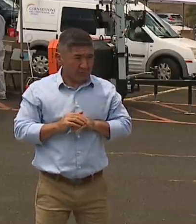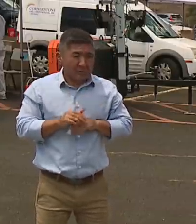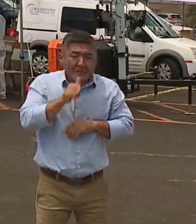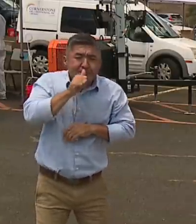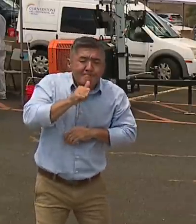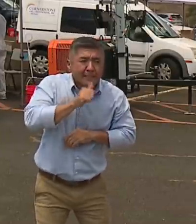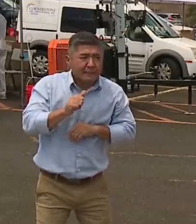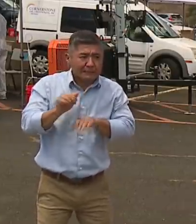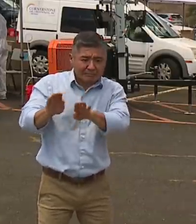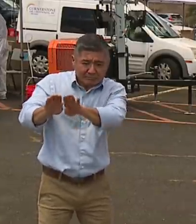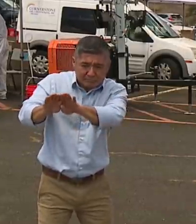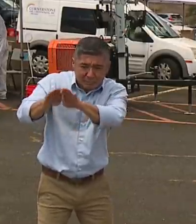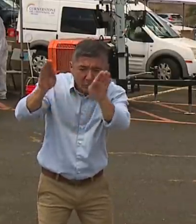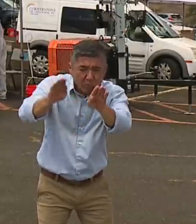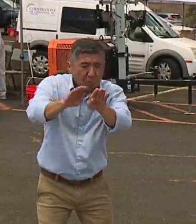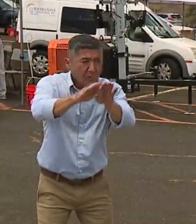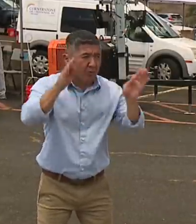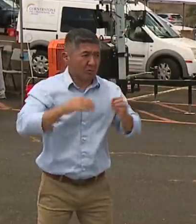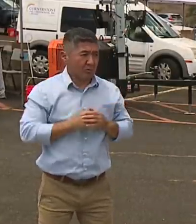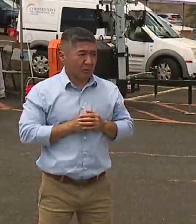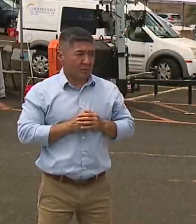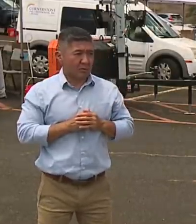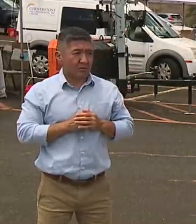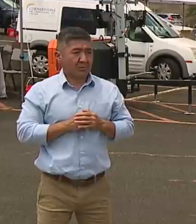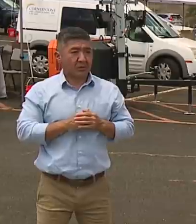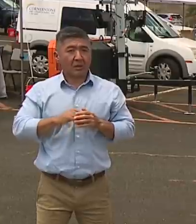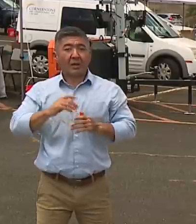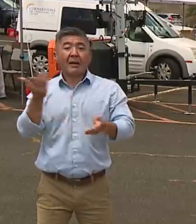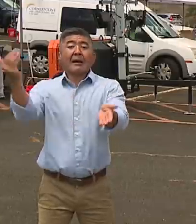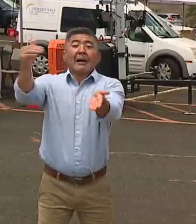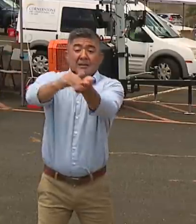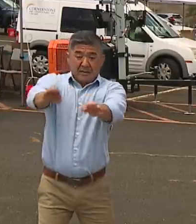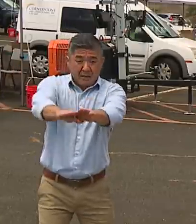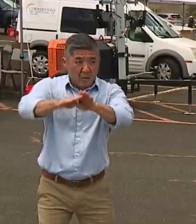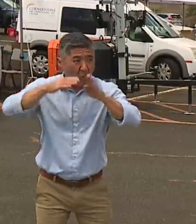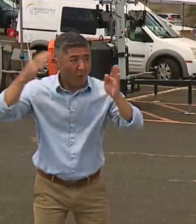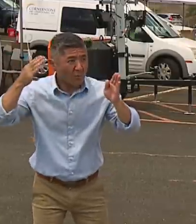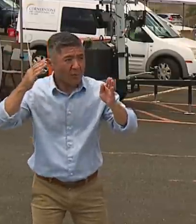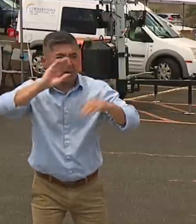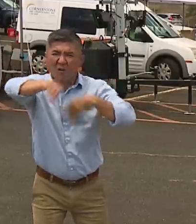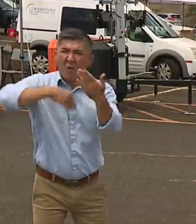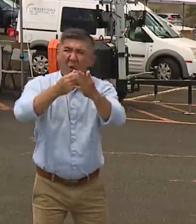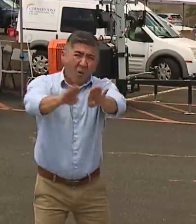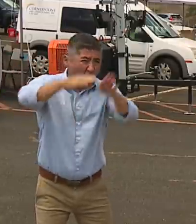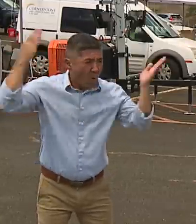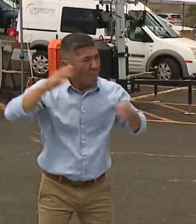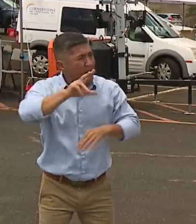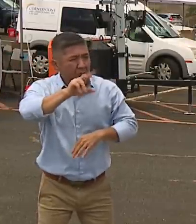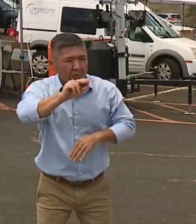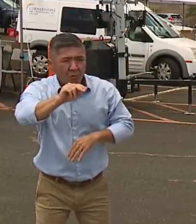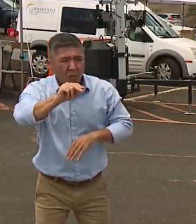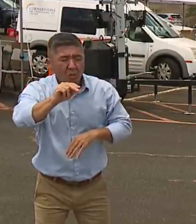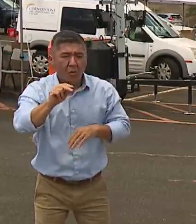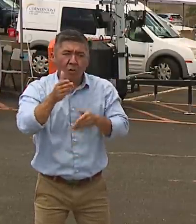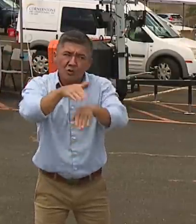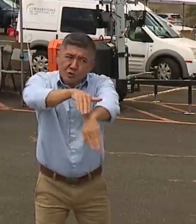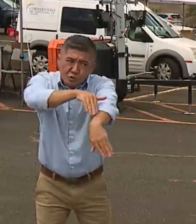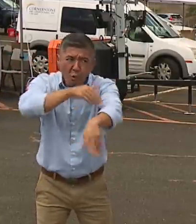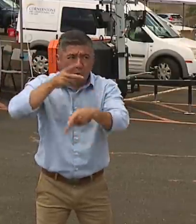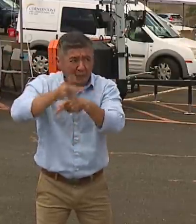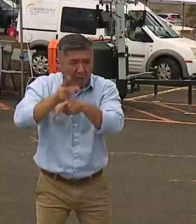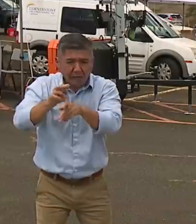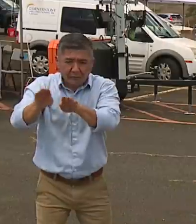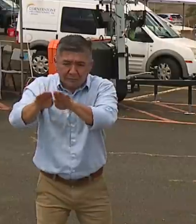reset that too in terms of the amount of caution we put in place so we don't have to shut down a third time. That to me would be a definition of